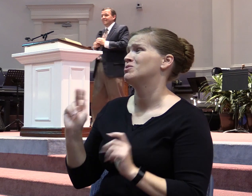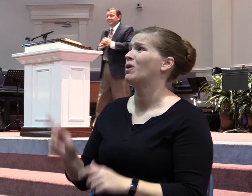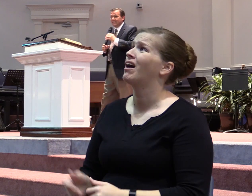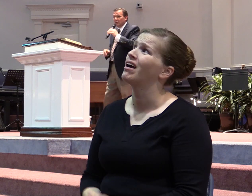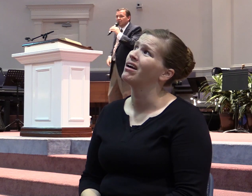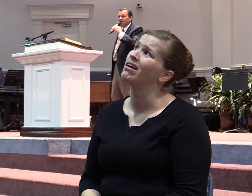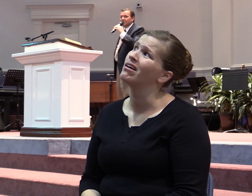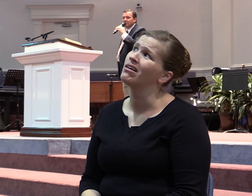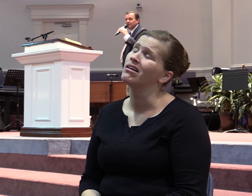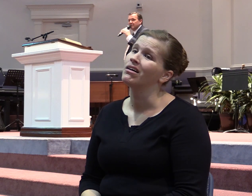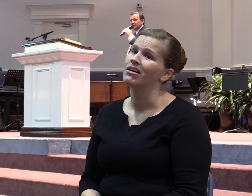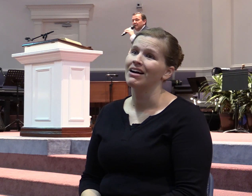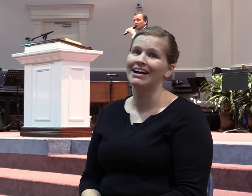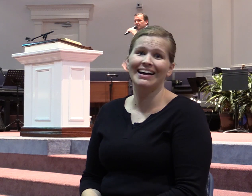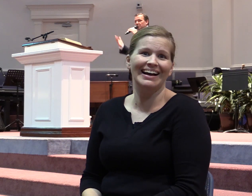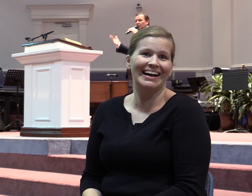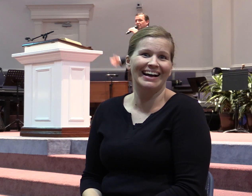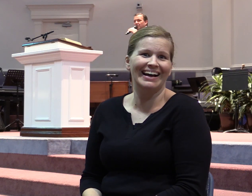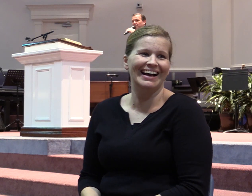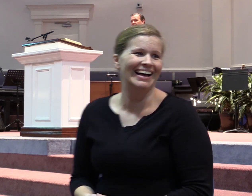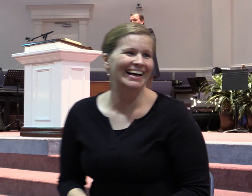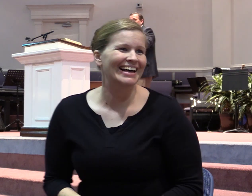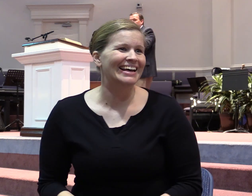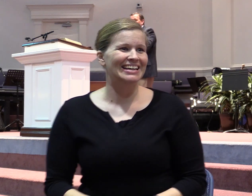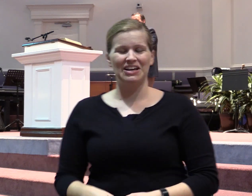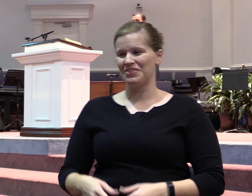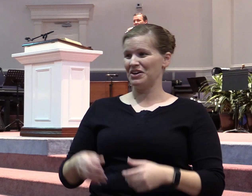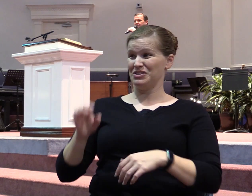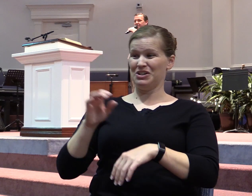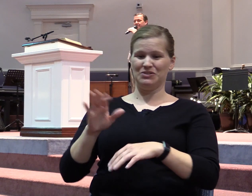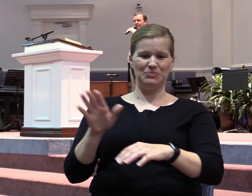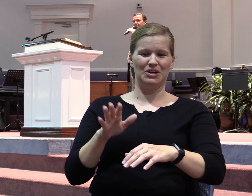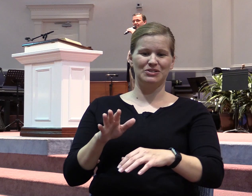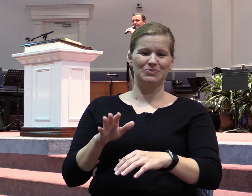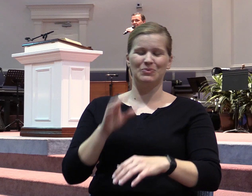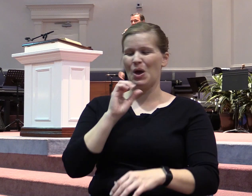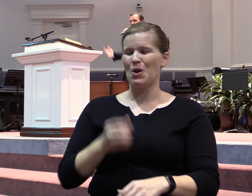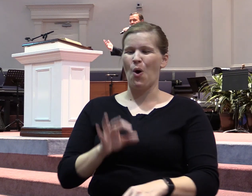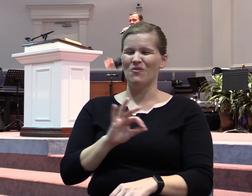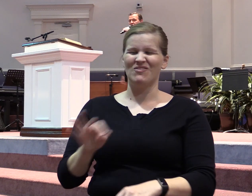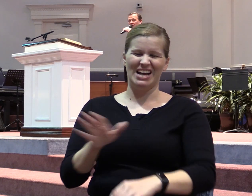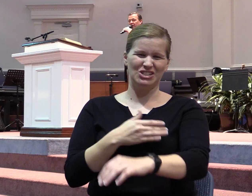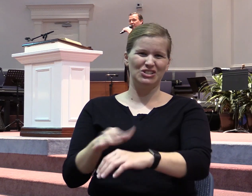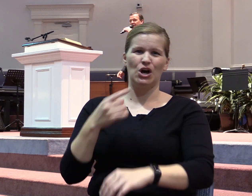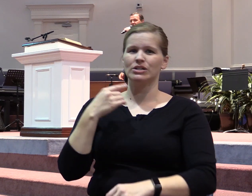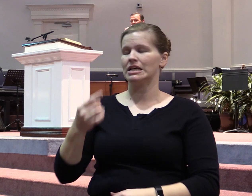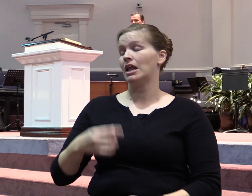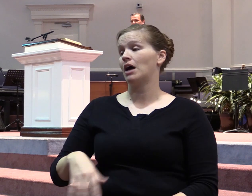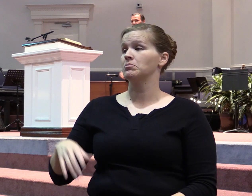Like that old country song says, I went to church, heard the preacher say you need to pray for your enemies, and so he said, I went home, started praying for my enemies, I prayed to